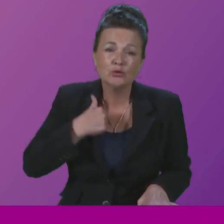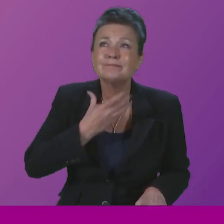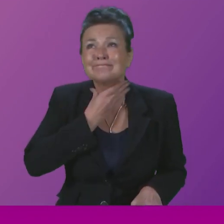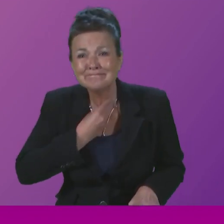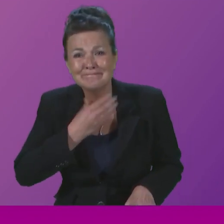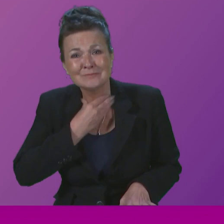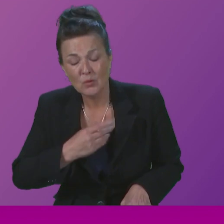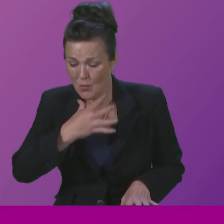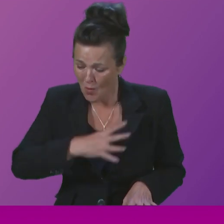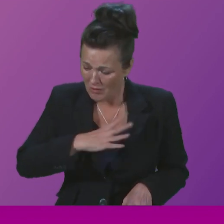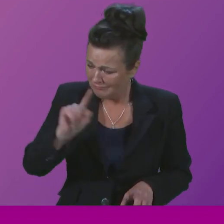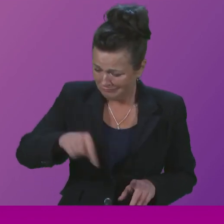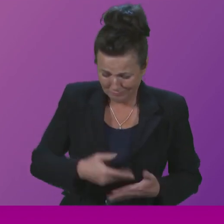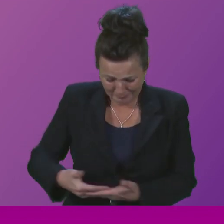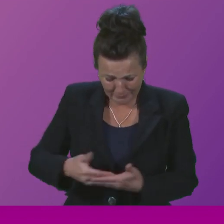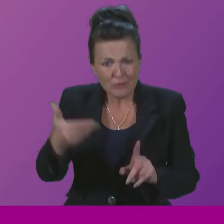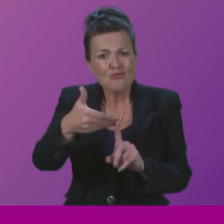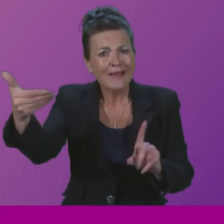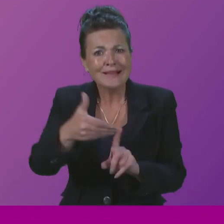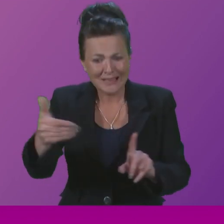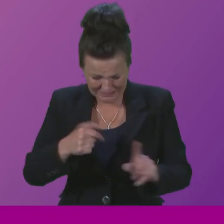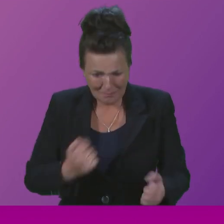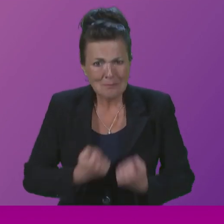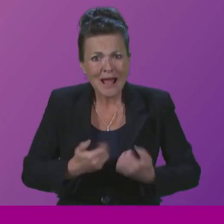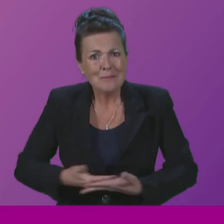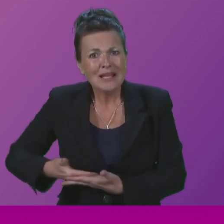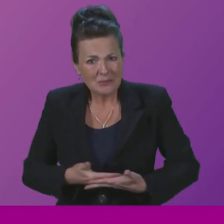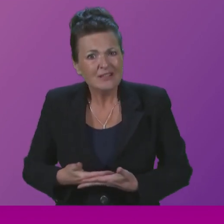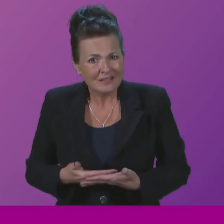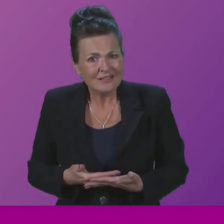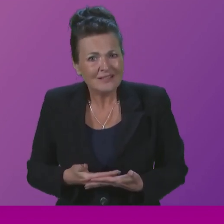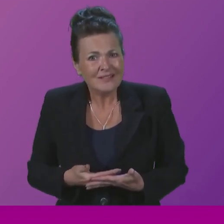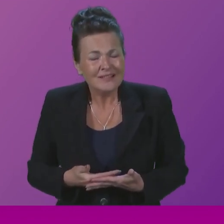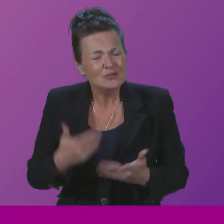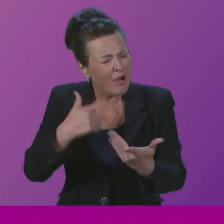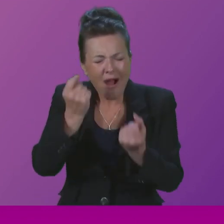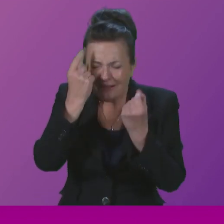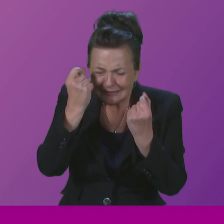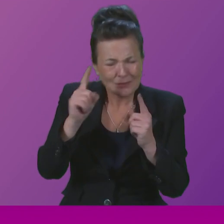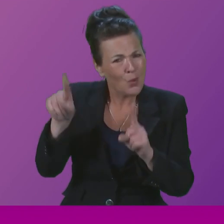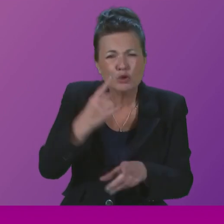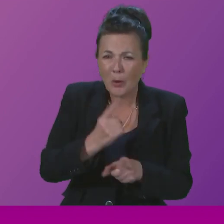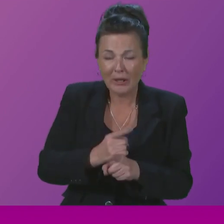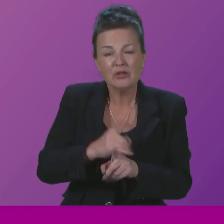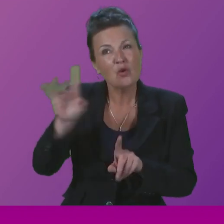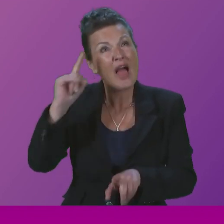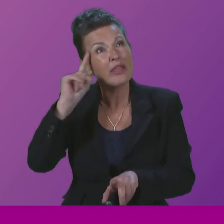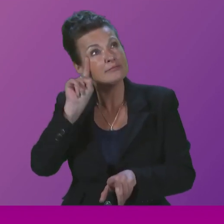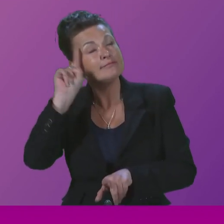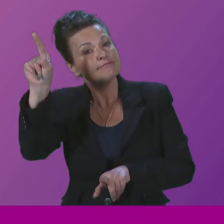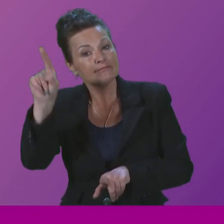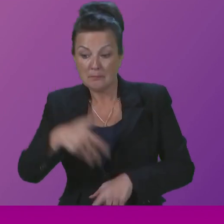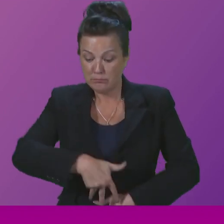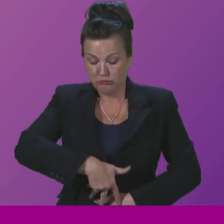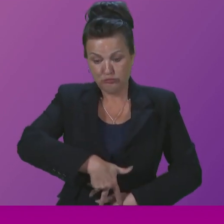to have that lost baby recognised in a whole variety of ways. So I do think the suggestion around